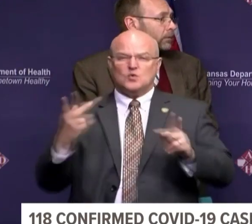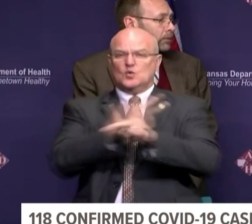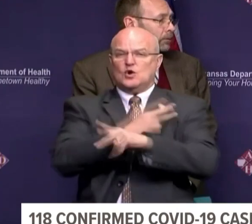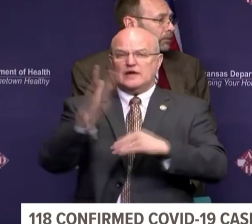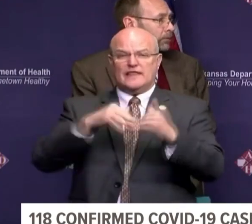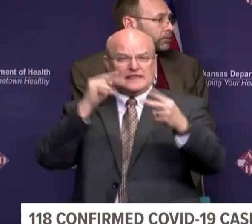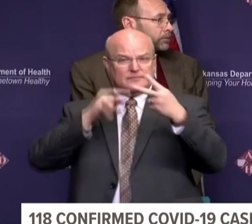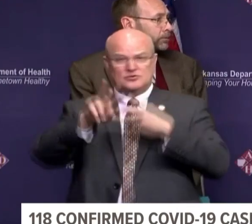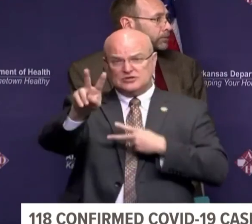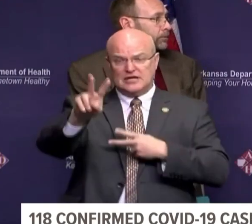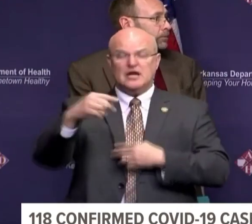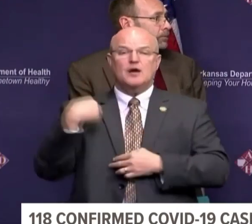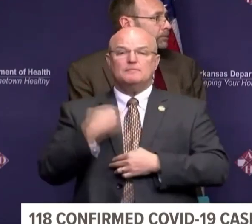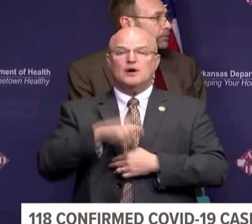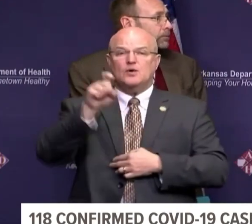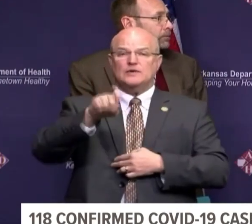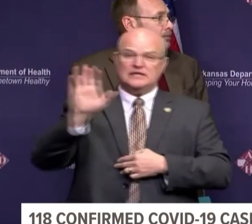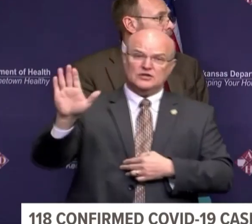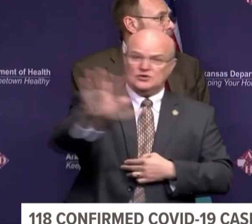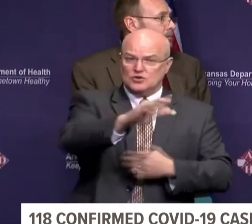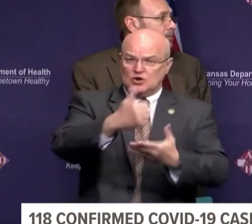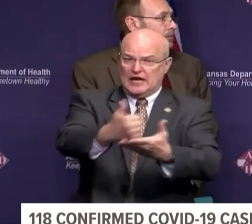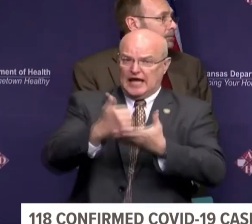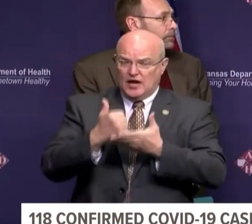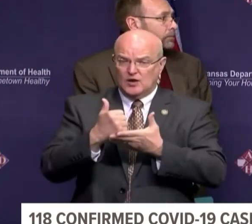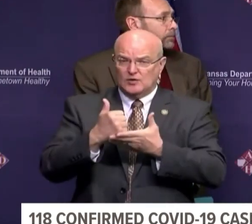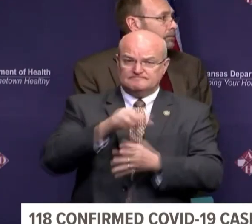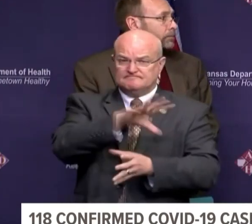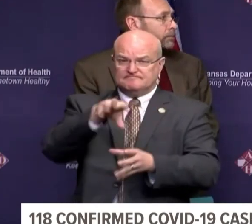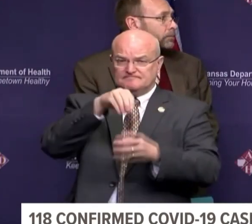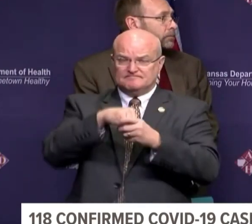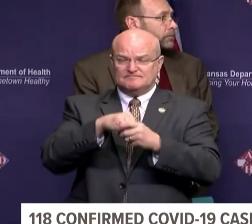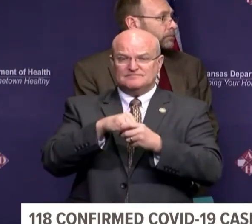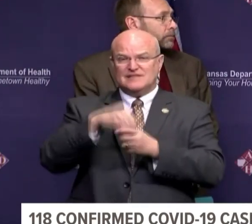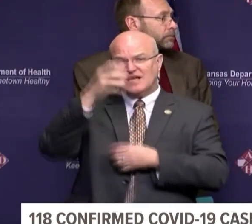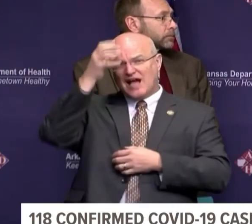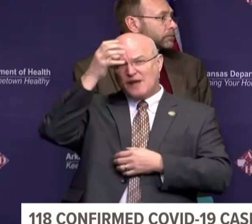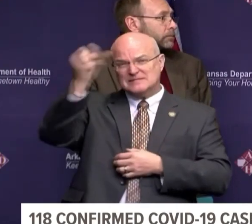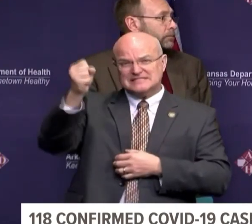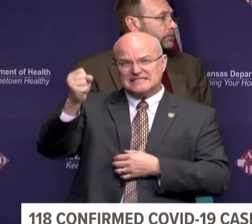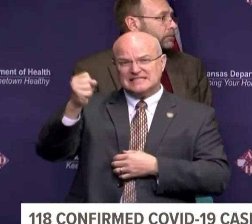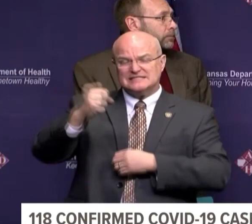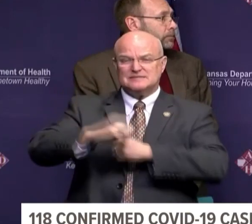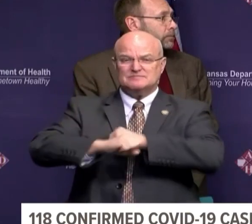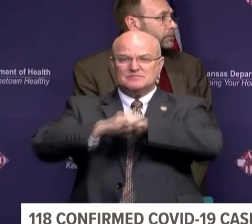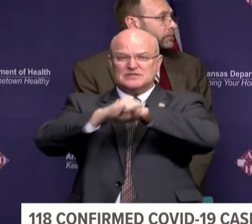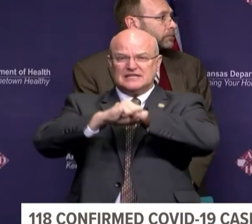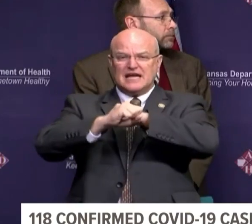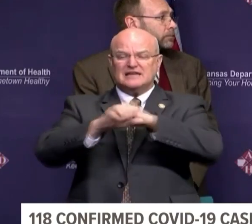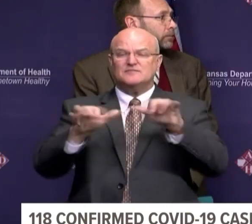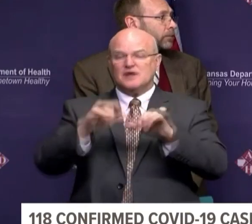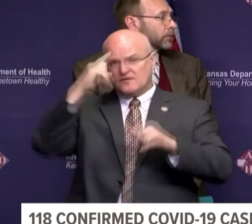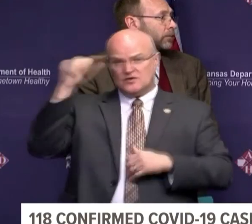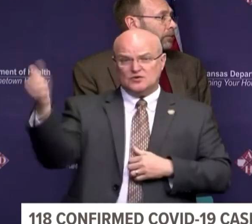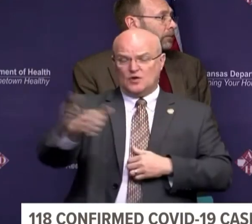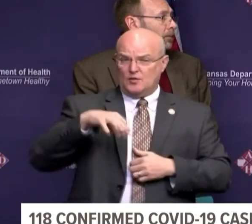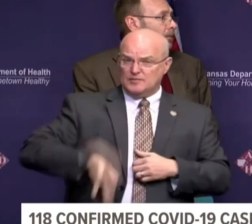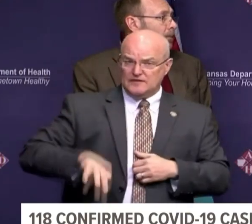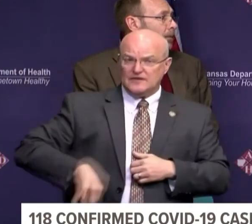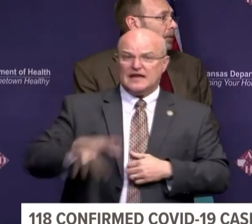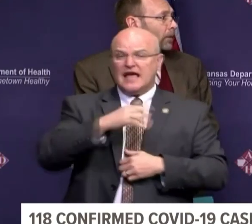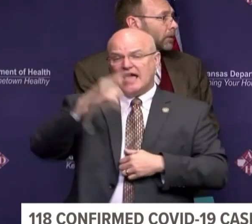projections. But we need your help to engage in these common sense protective measures for your own benefit